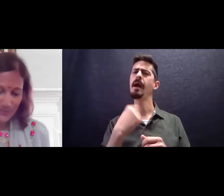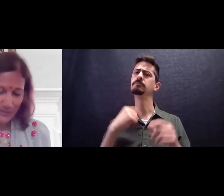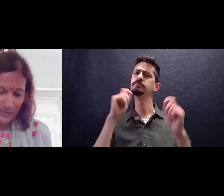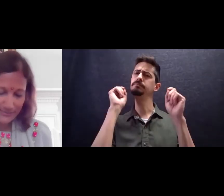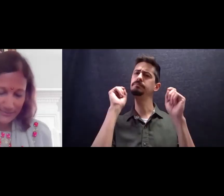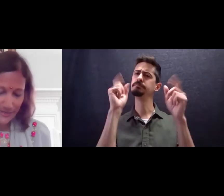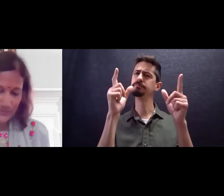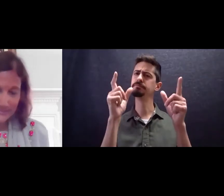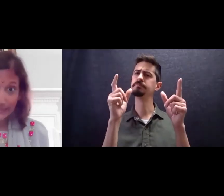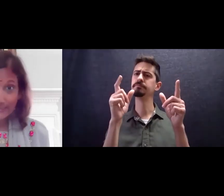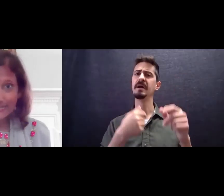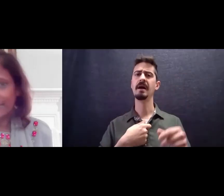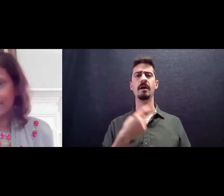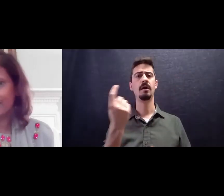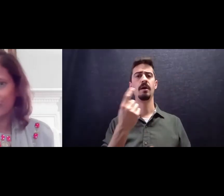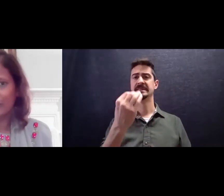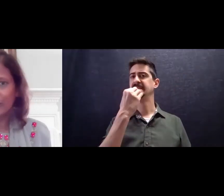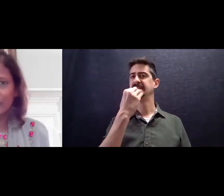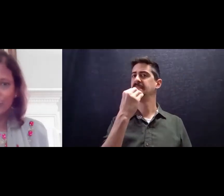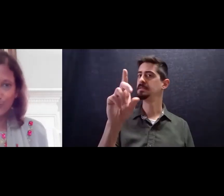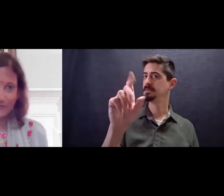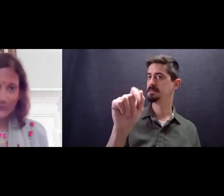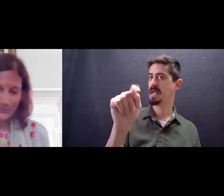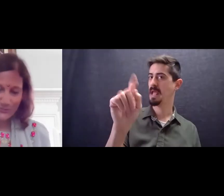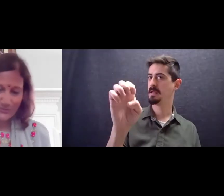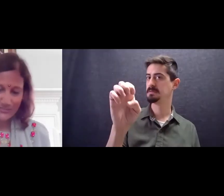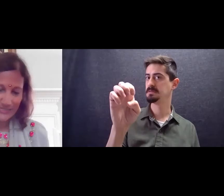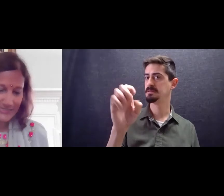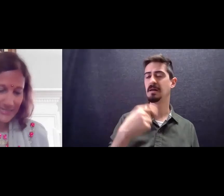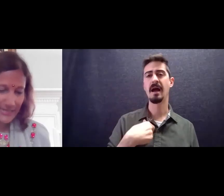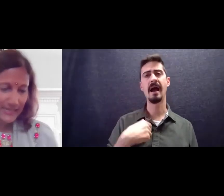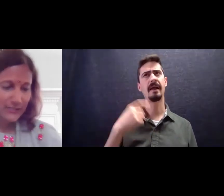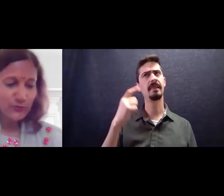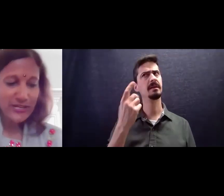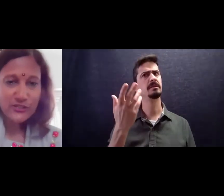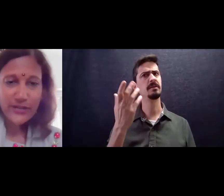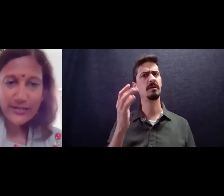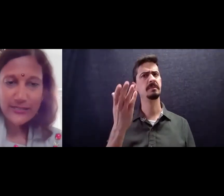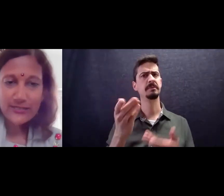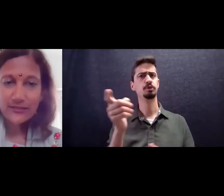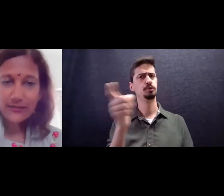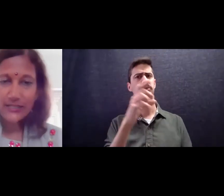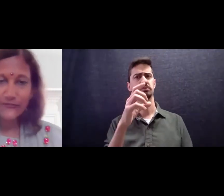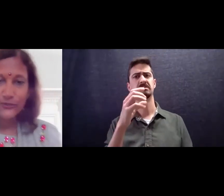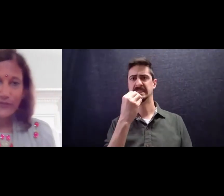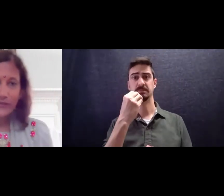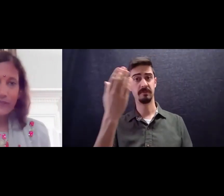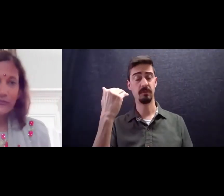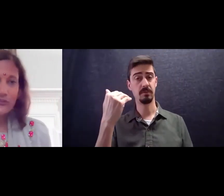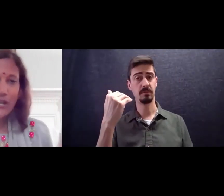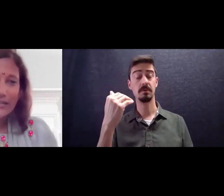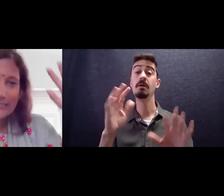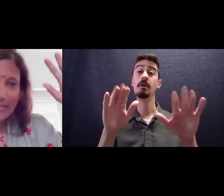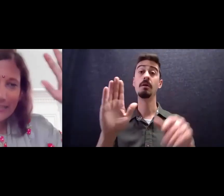because i always eat dates so i just assumed everyone knows what a date is raise your hand And if you've